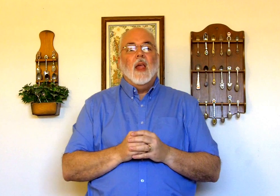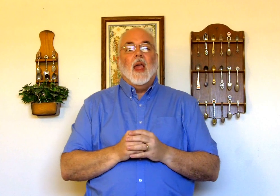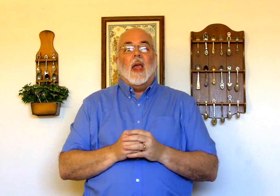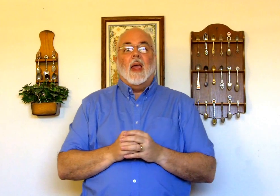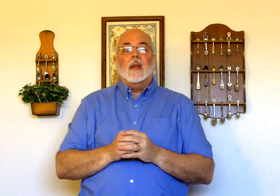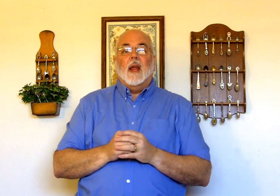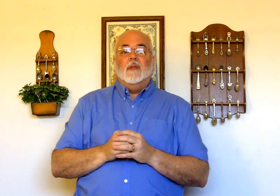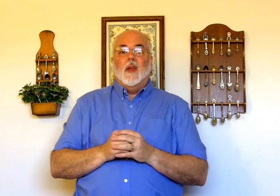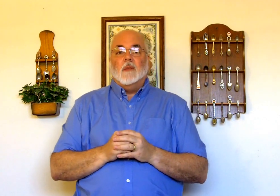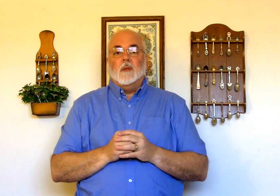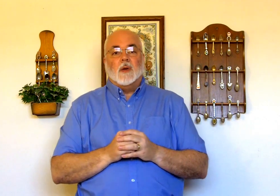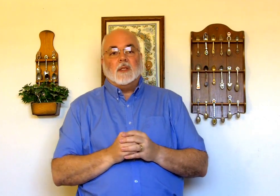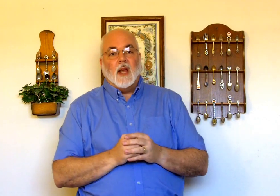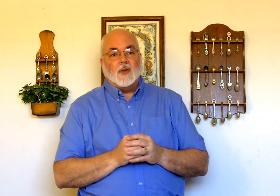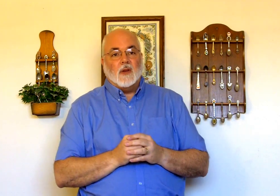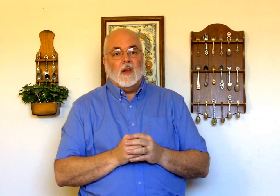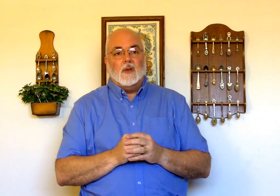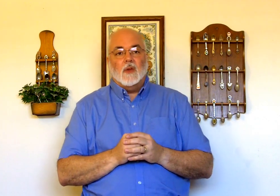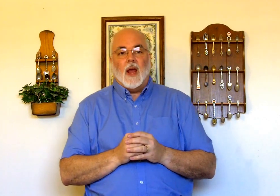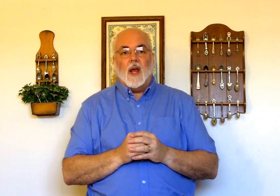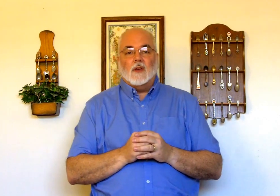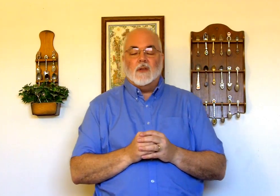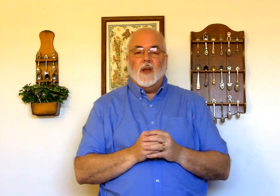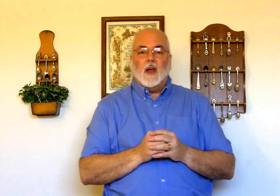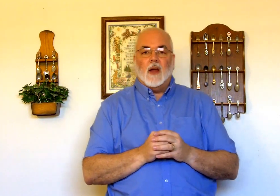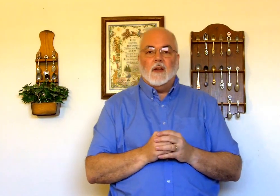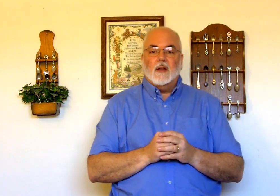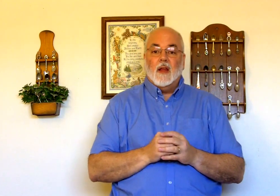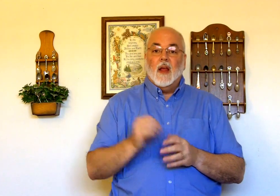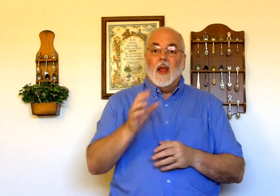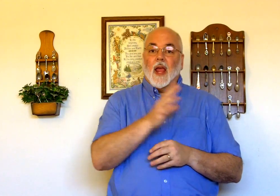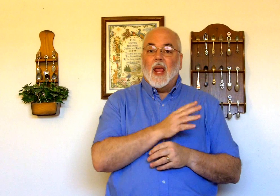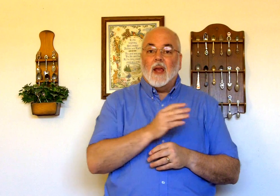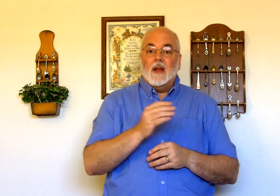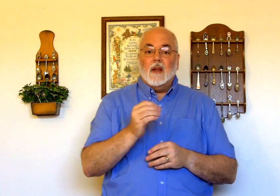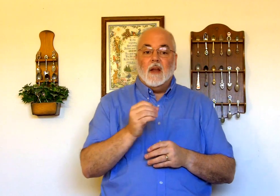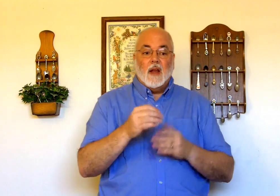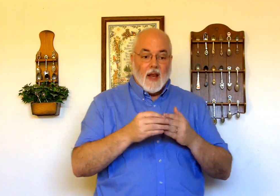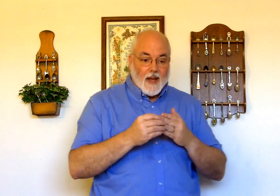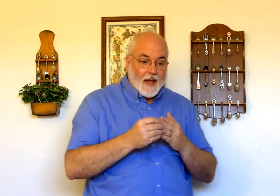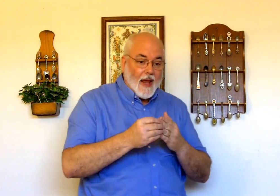And led them in procession to the house of God. And led